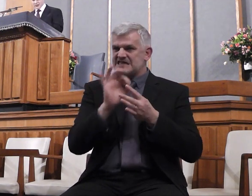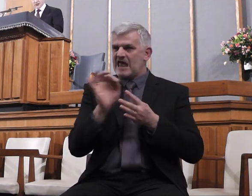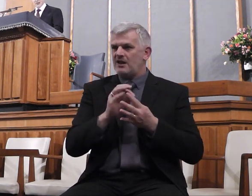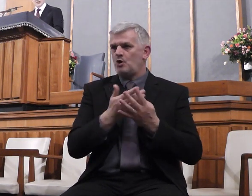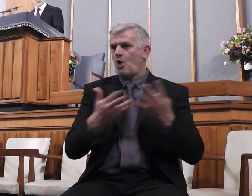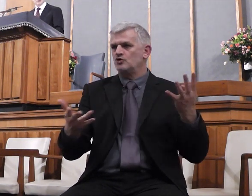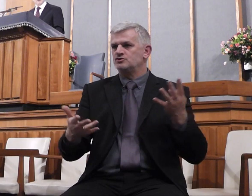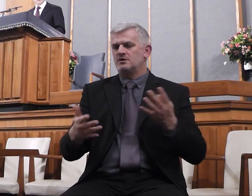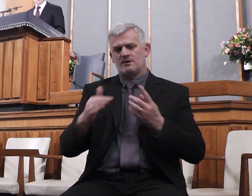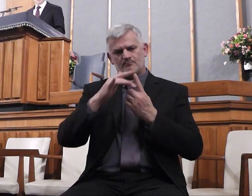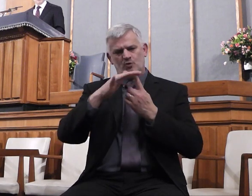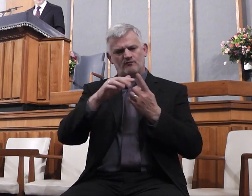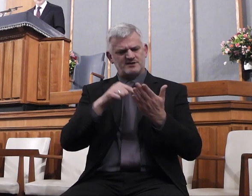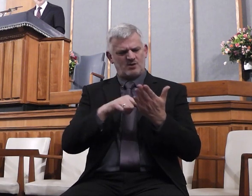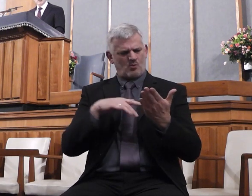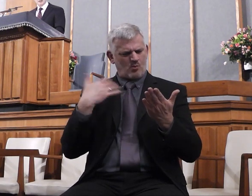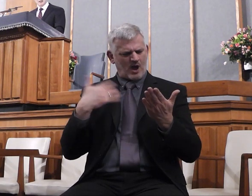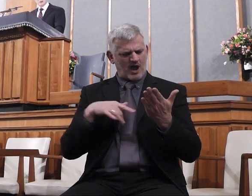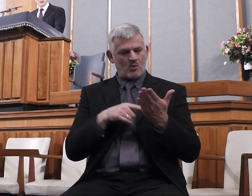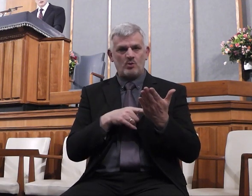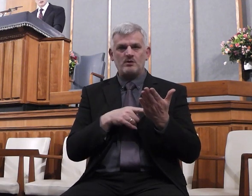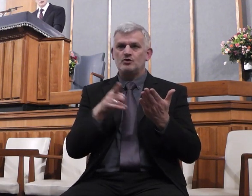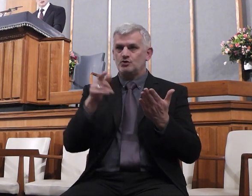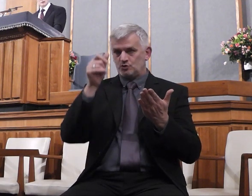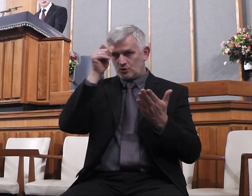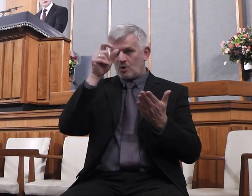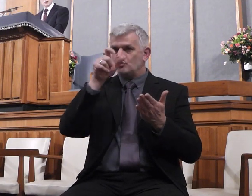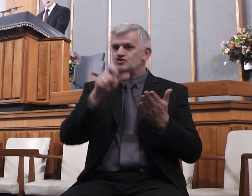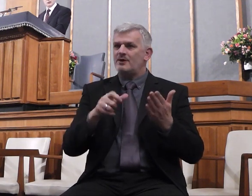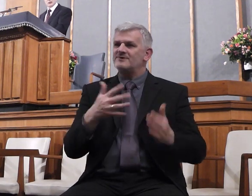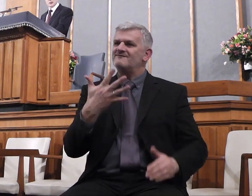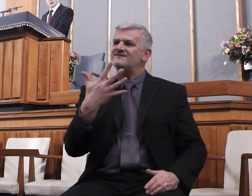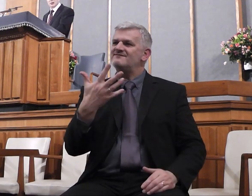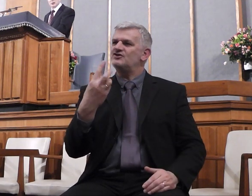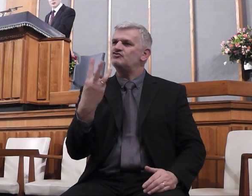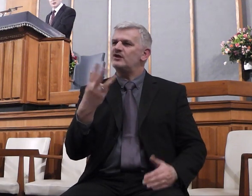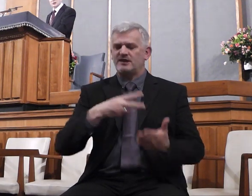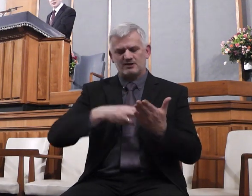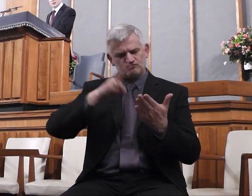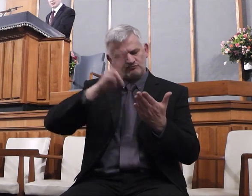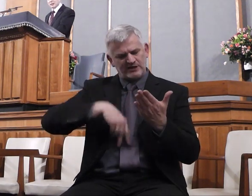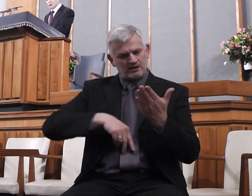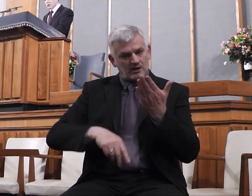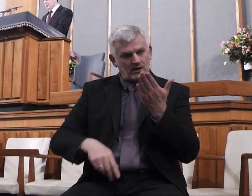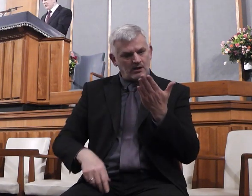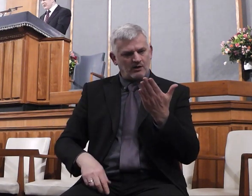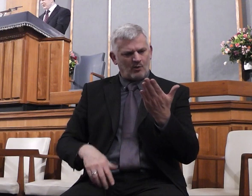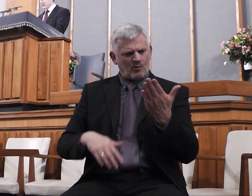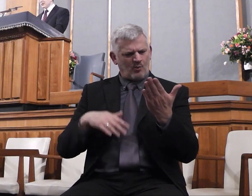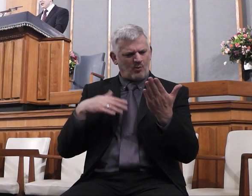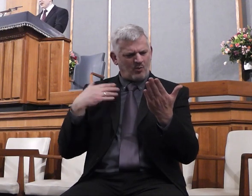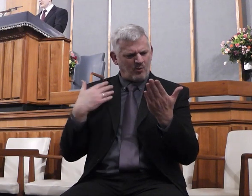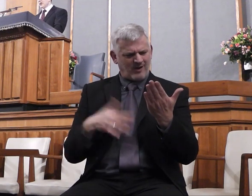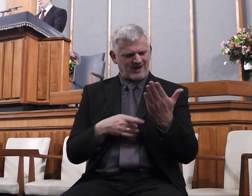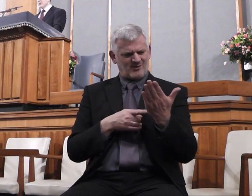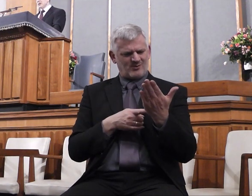Isaiah chapter 53. We never cease to be astonished when you consider that almost that entire chapter